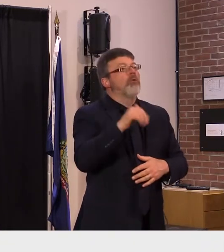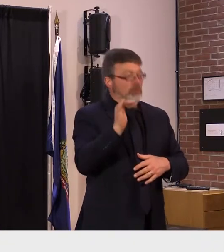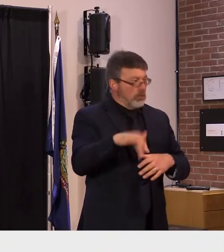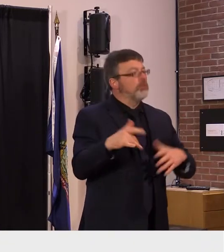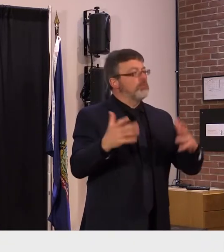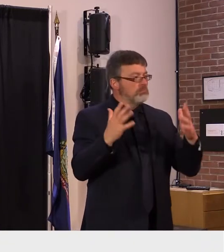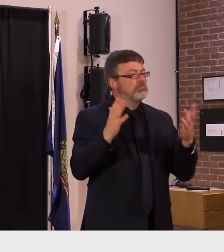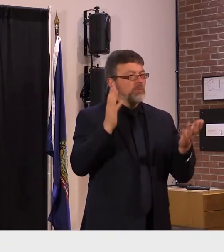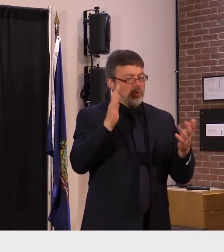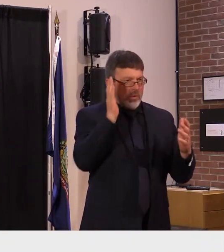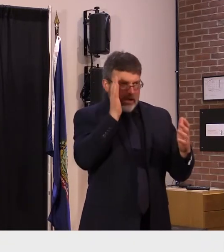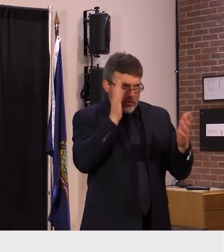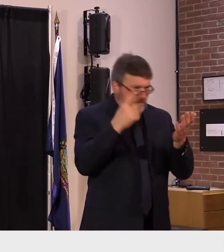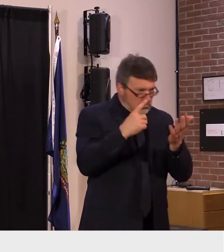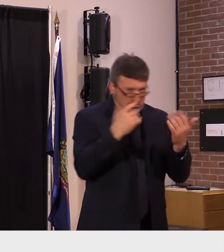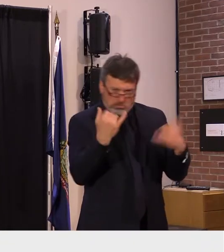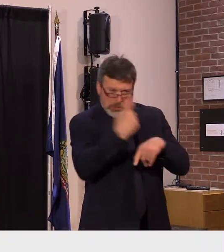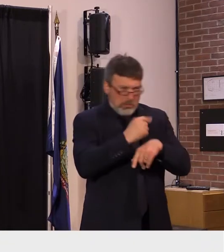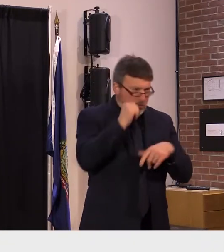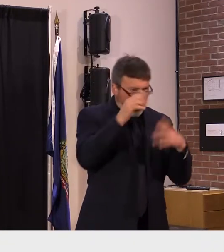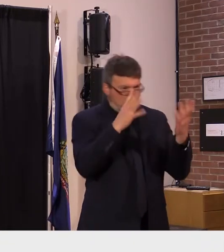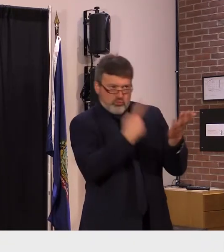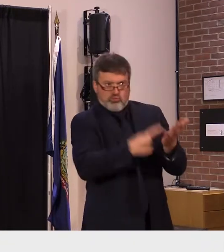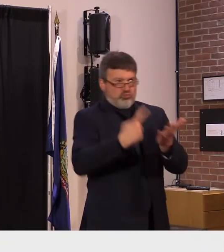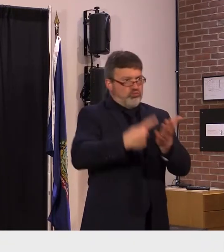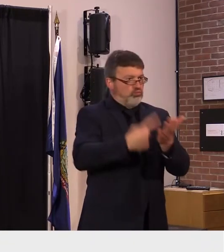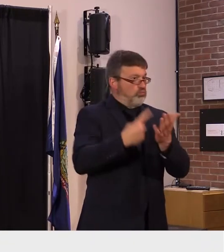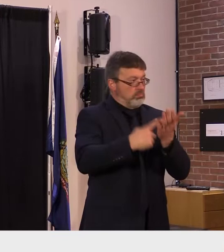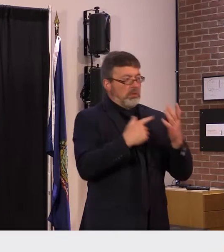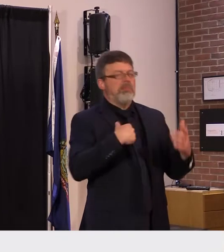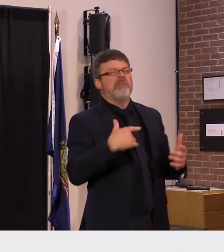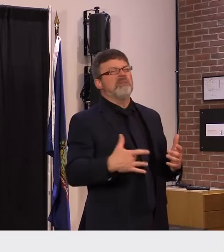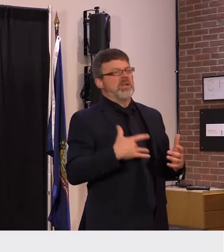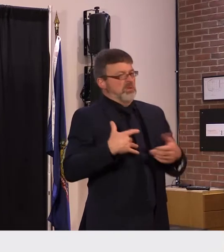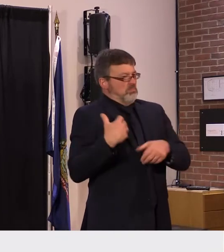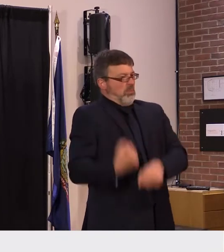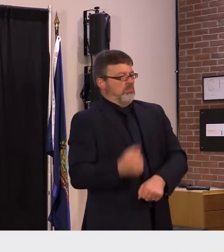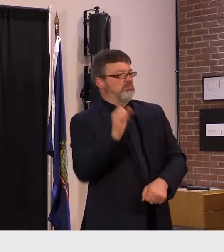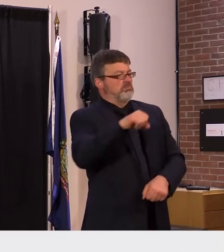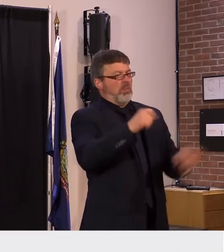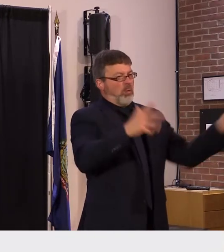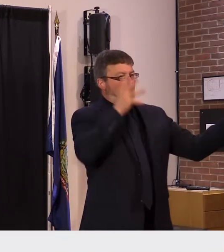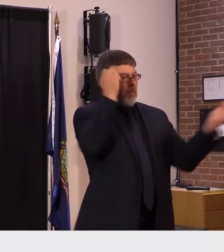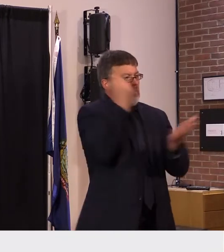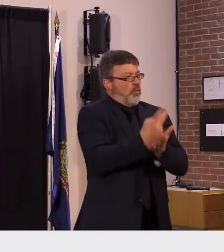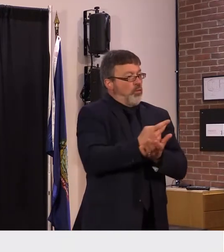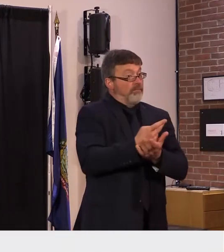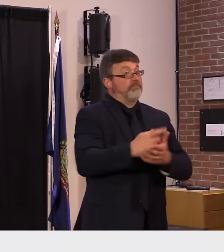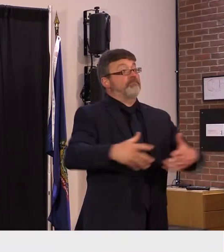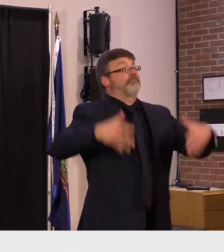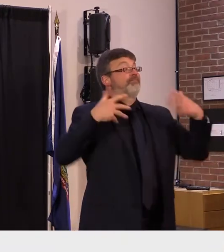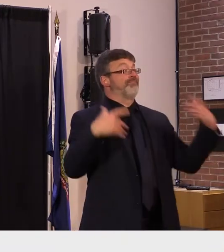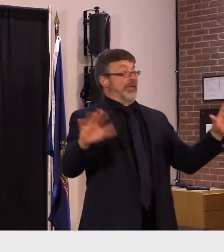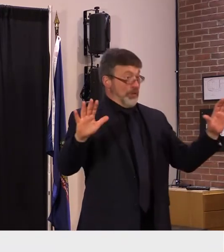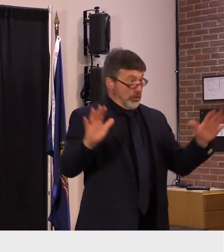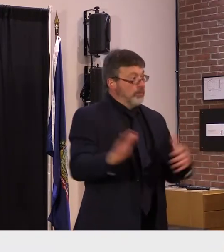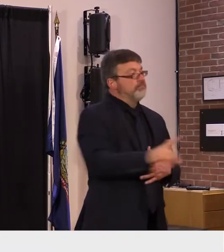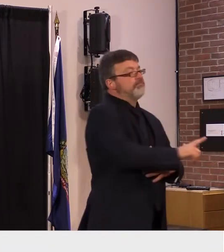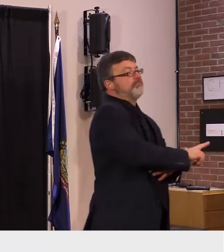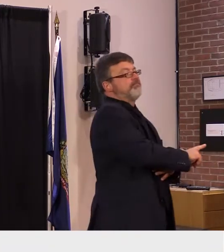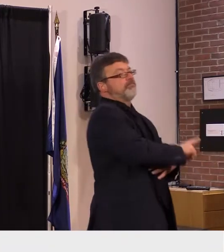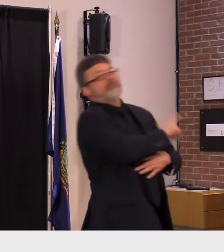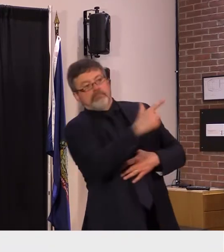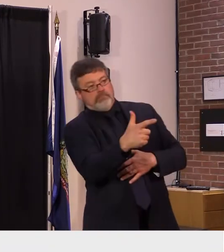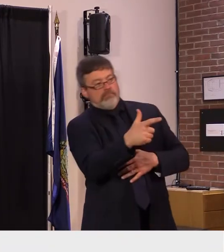to date indicates the vaccines will get a favorable review for their efficacy and their safety but we will